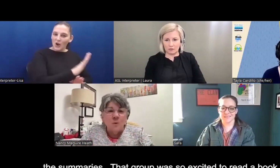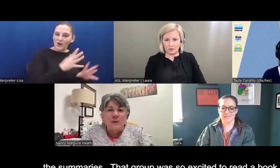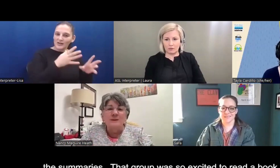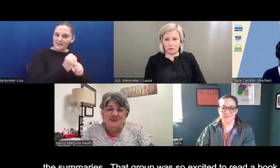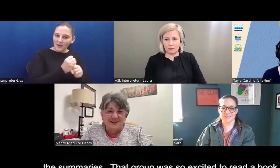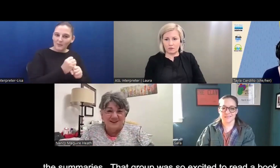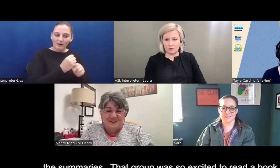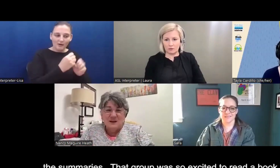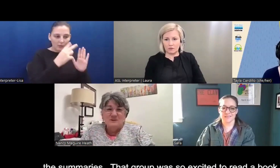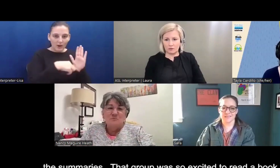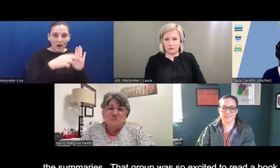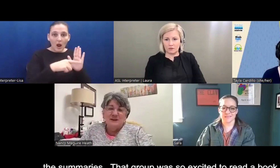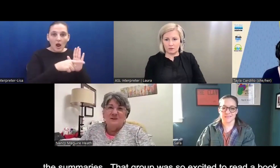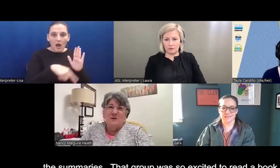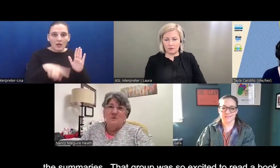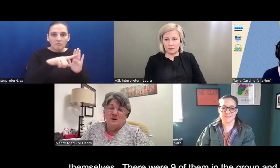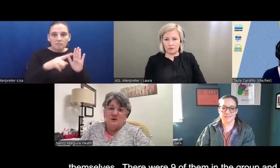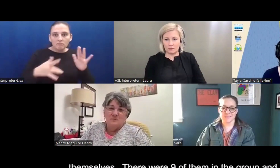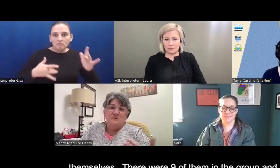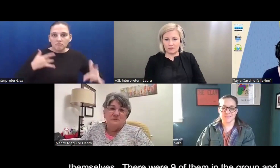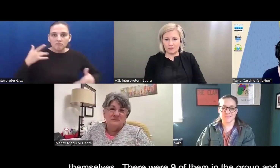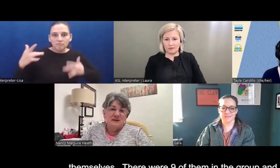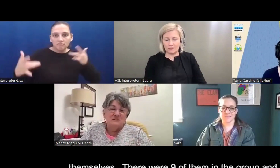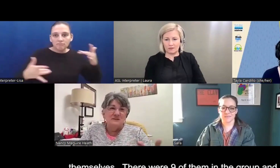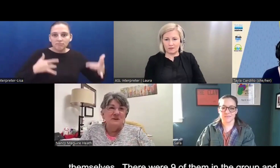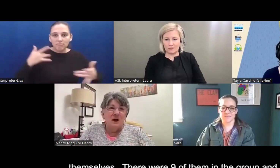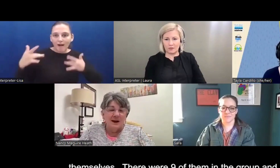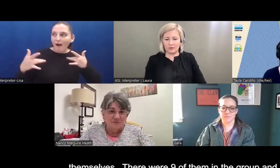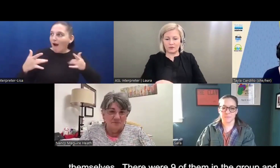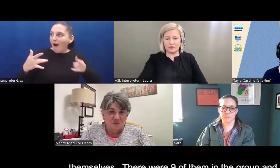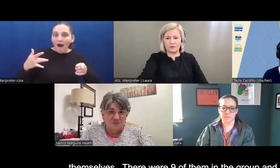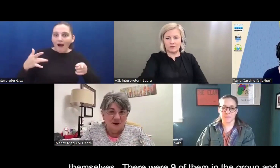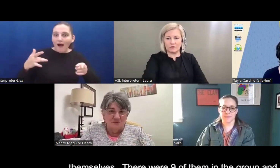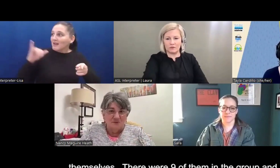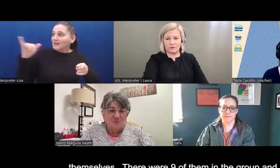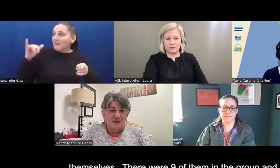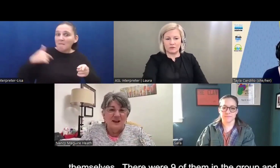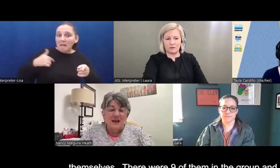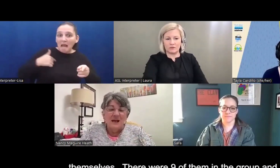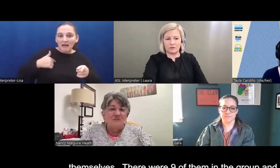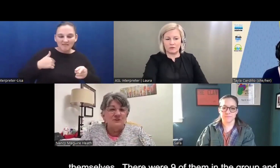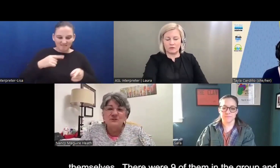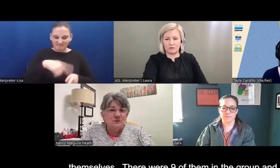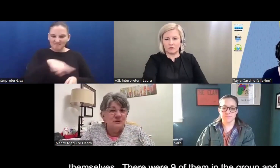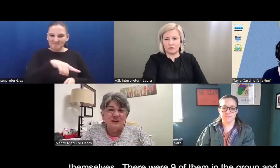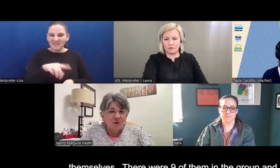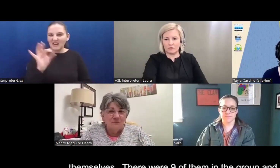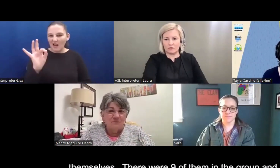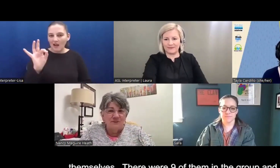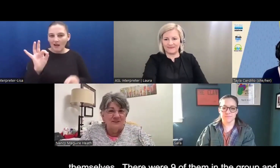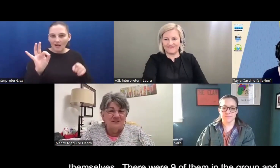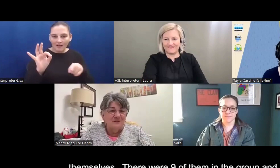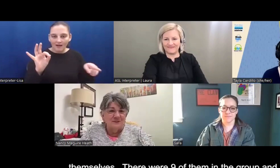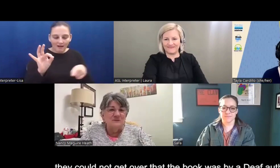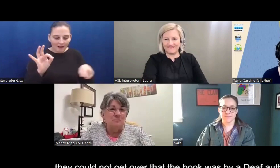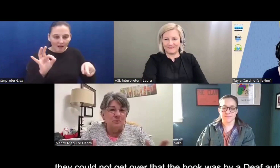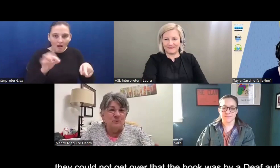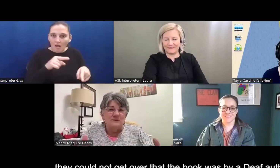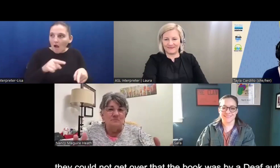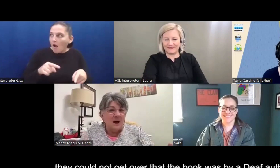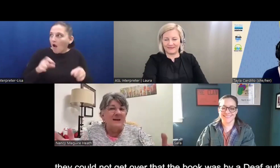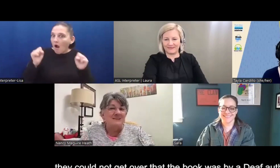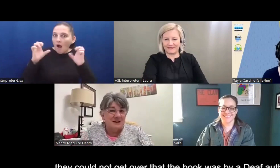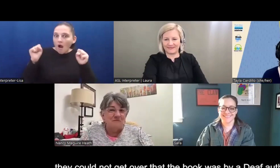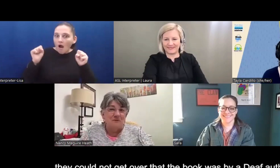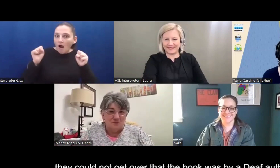so excited to read a book about themselves. There are nine of them in that group and they just couldn't get over that. You know, this book